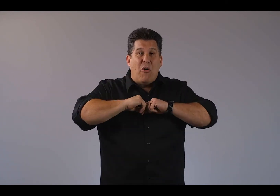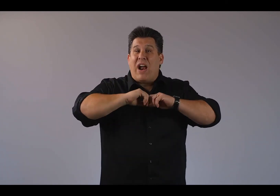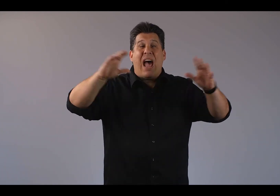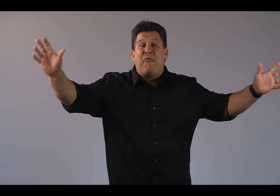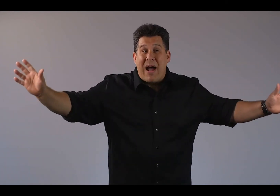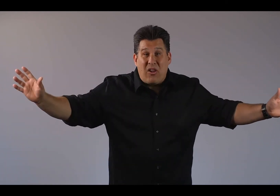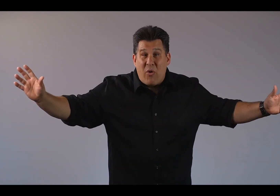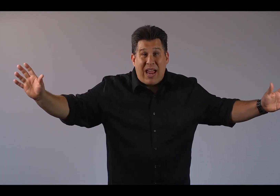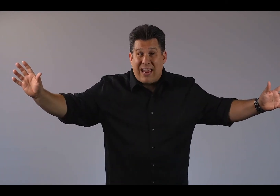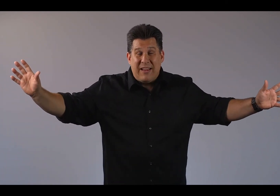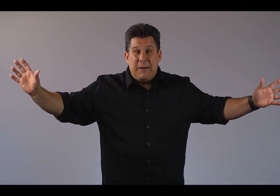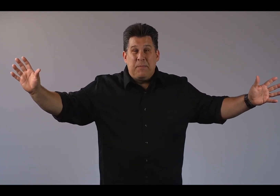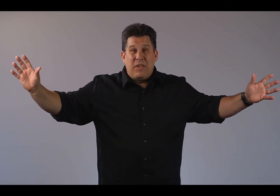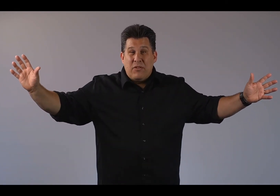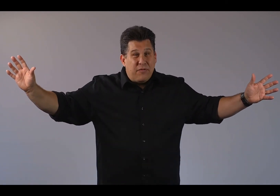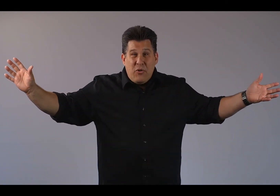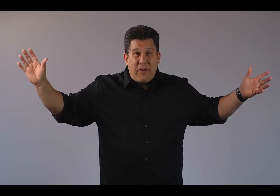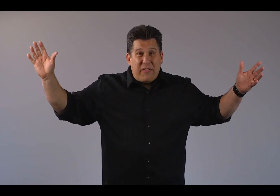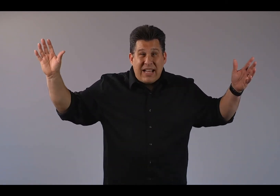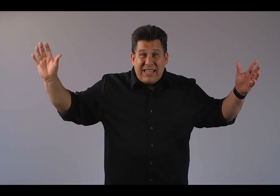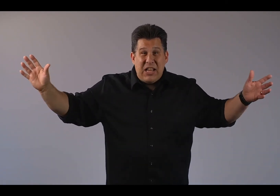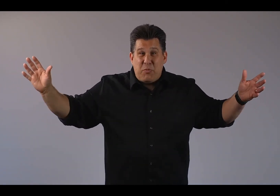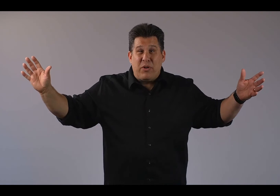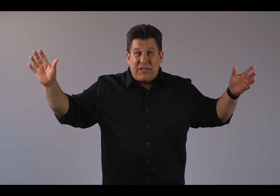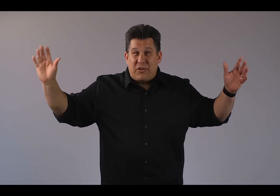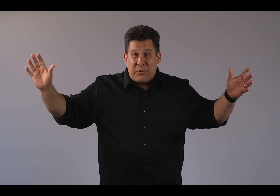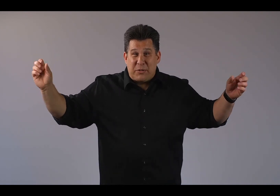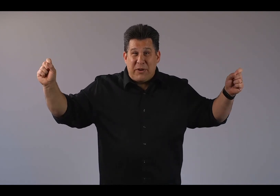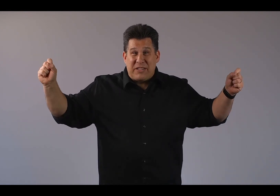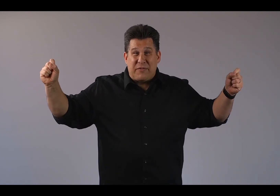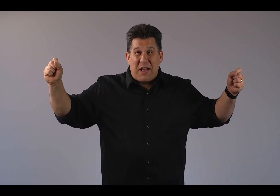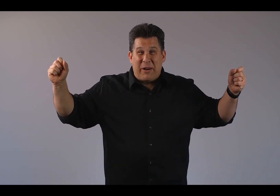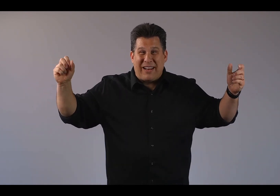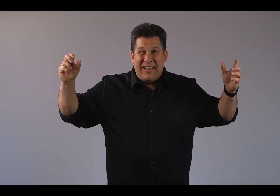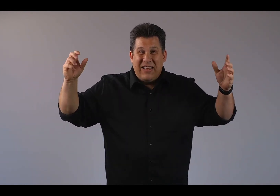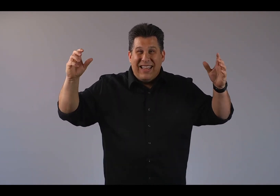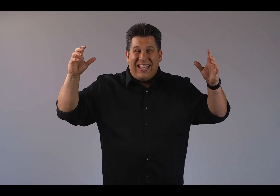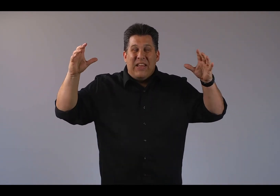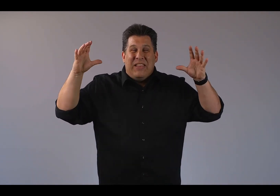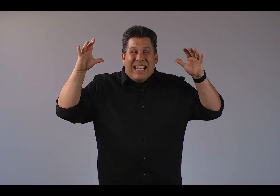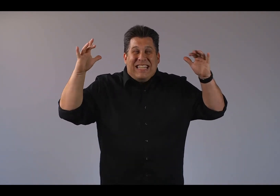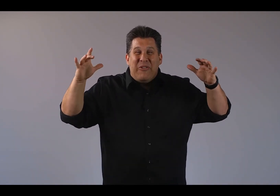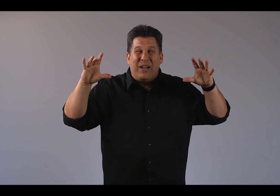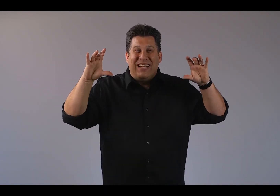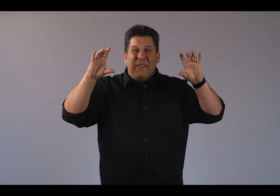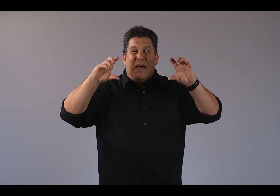over a half mile away. Those of you who have ever had teenage boys have also experienced this phenomenon. The idea was that